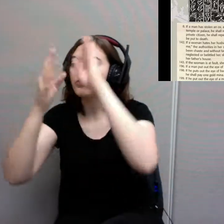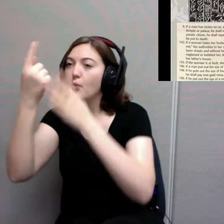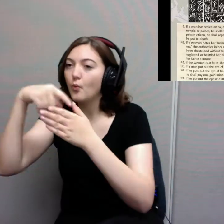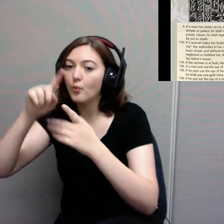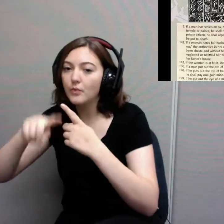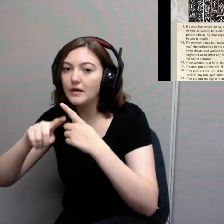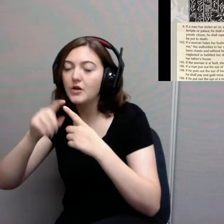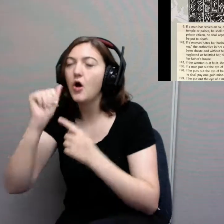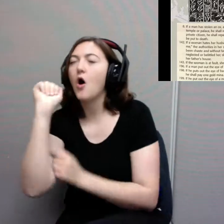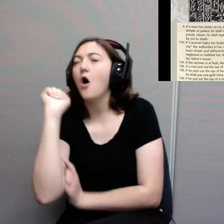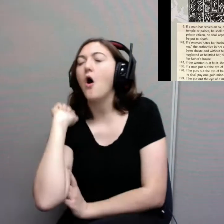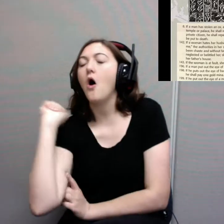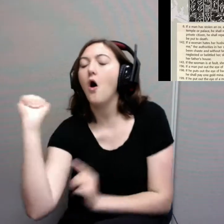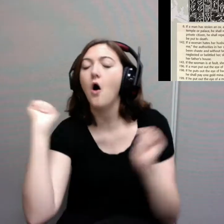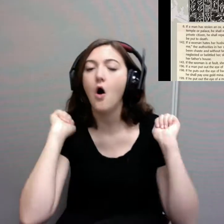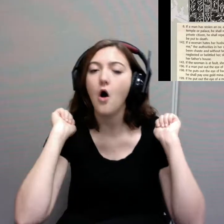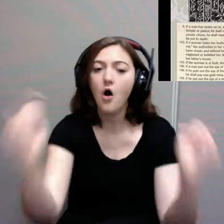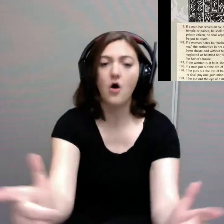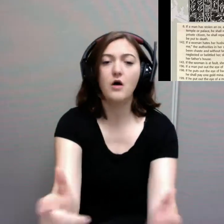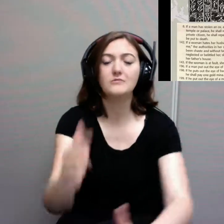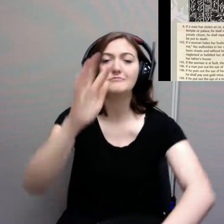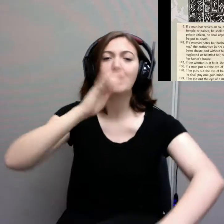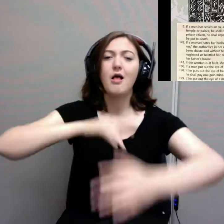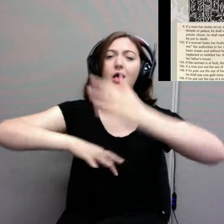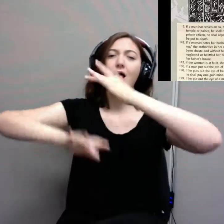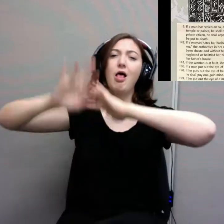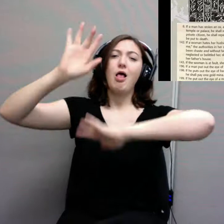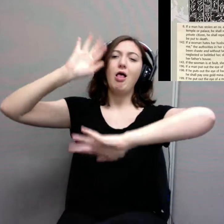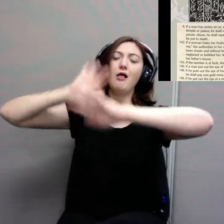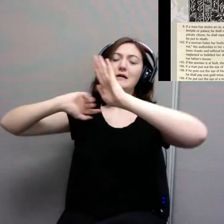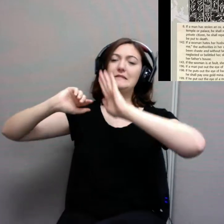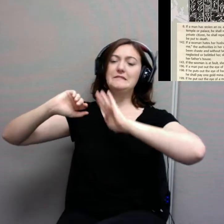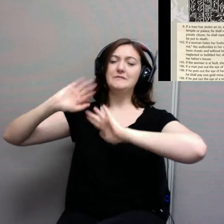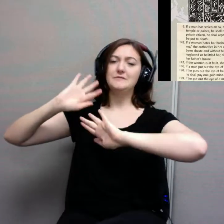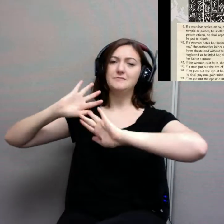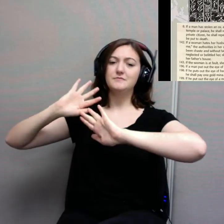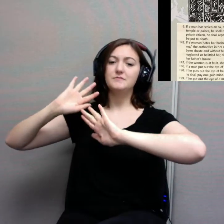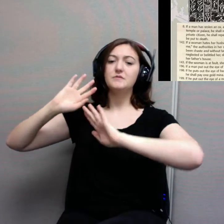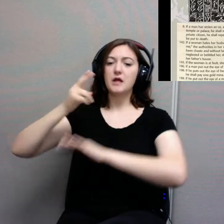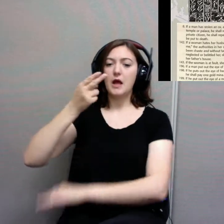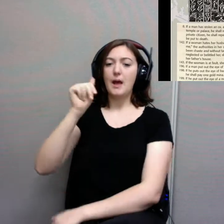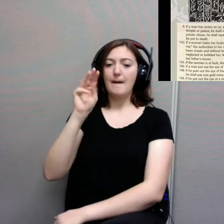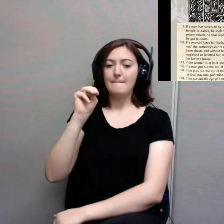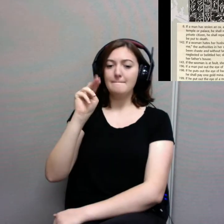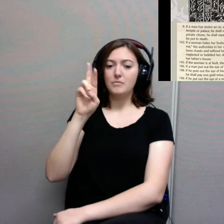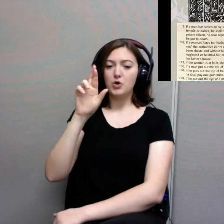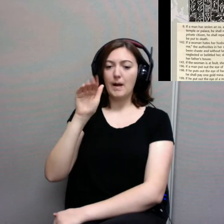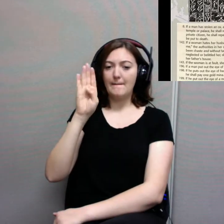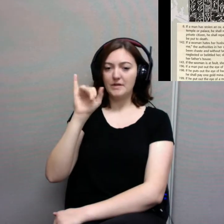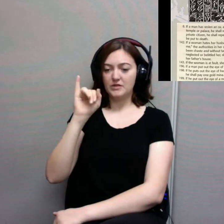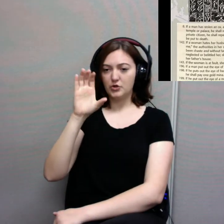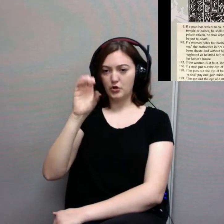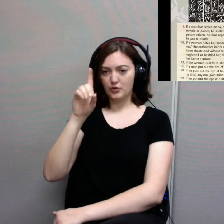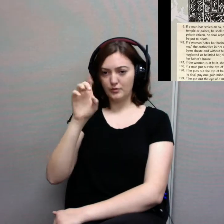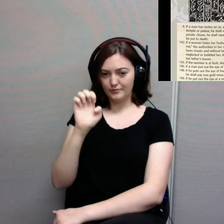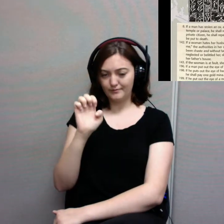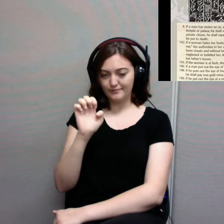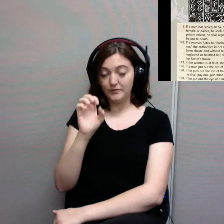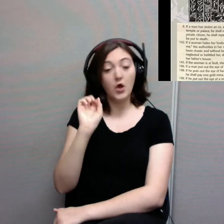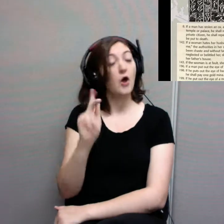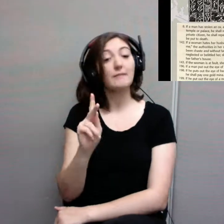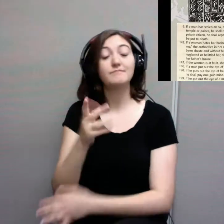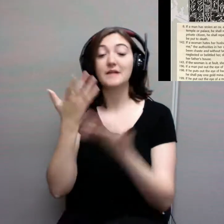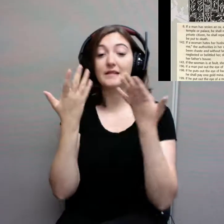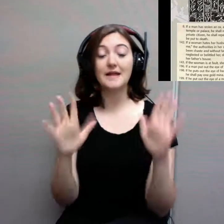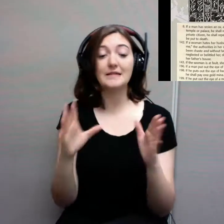of law and order can be found in Hammurabi's code. Well, that's it for lesson number one. I hope you enjoyed learning about